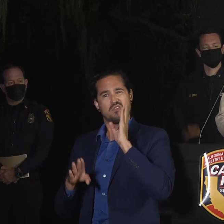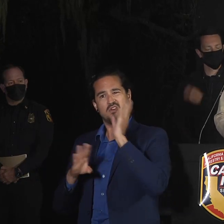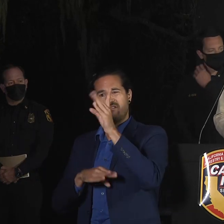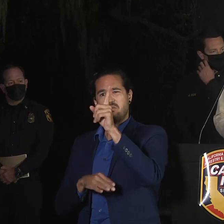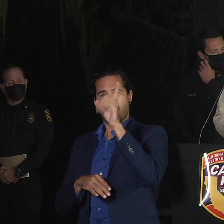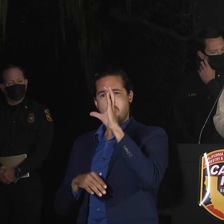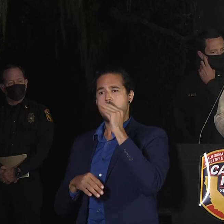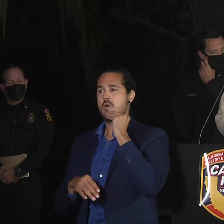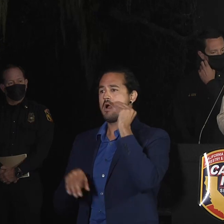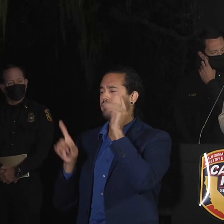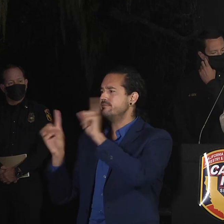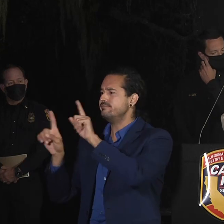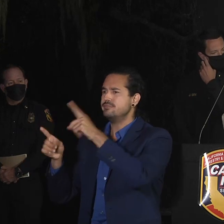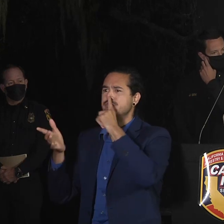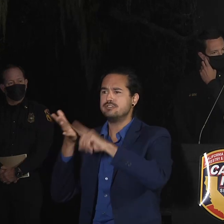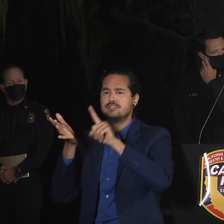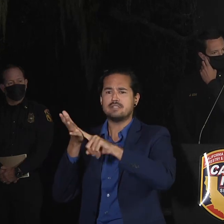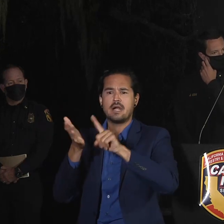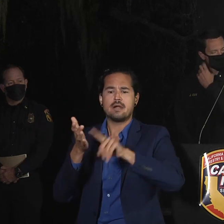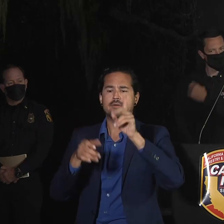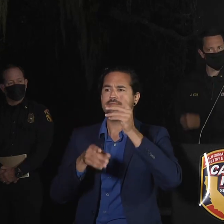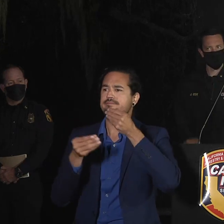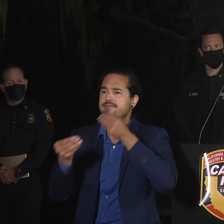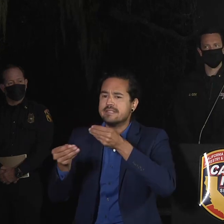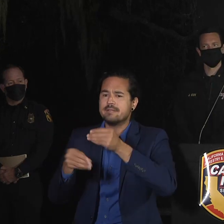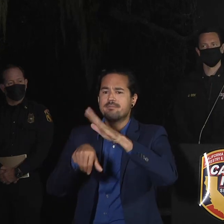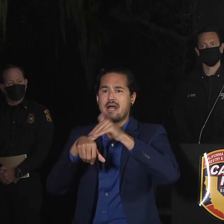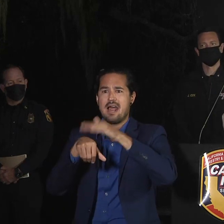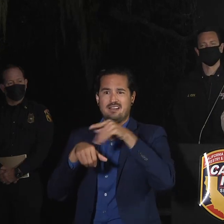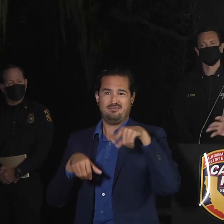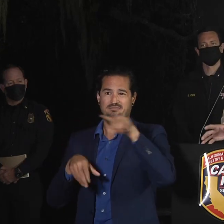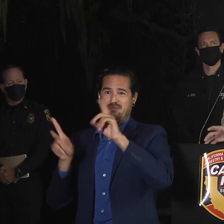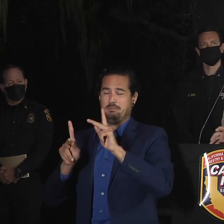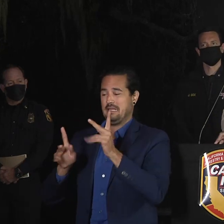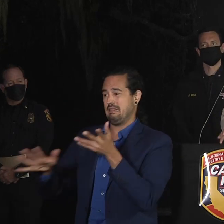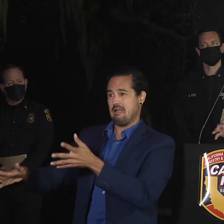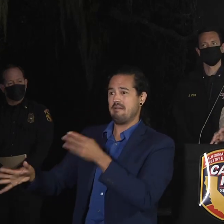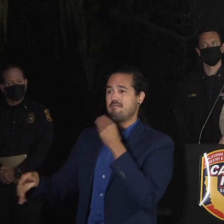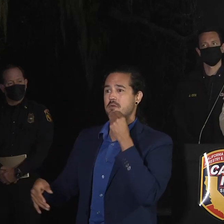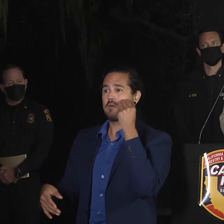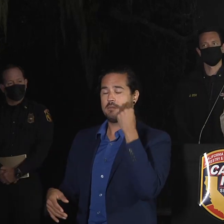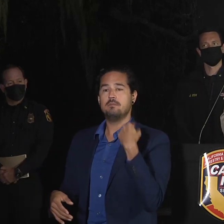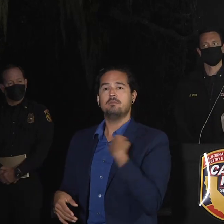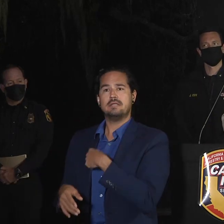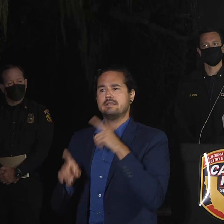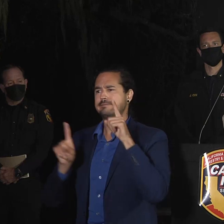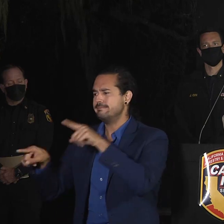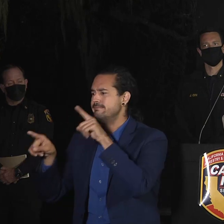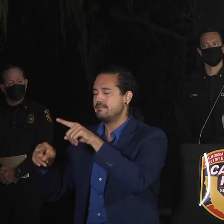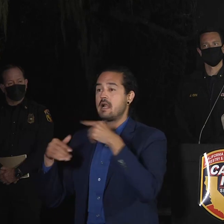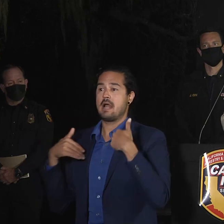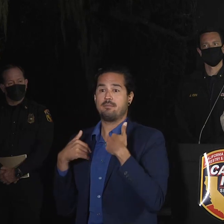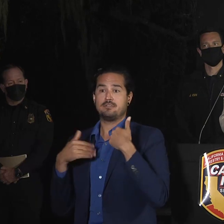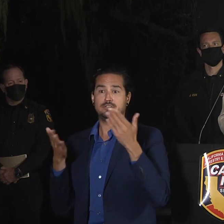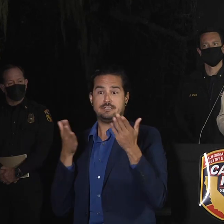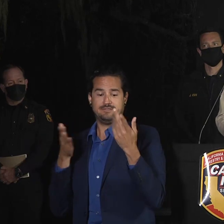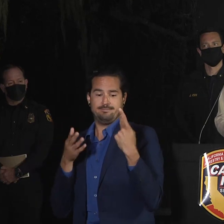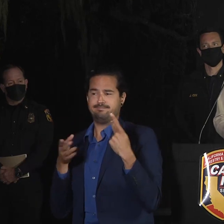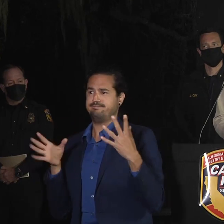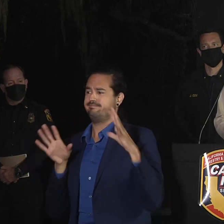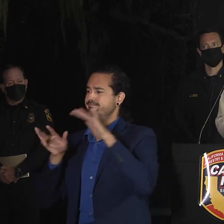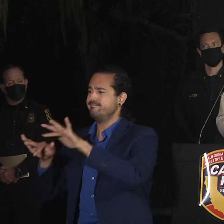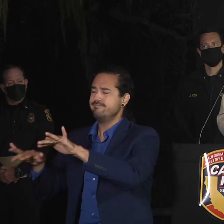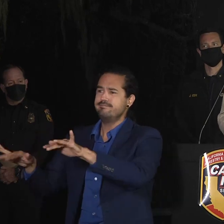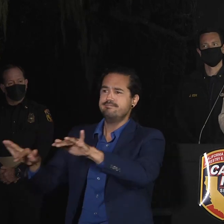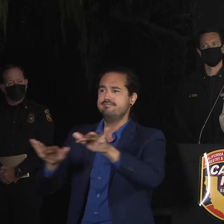taking care of pets that were unfortunately left behind. So we're animal service doing everything they can to get out there and we're helping them with that. And